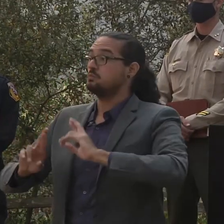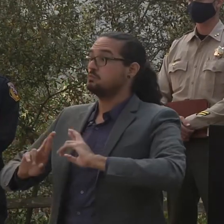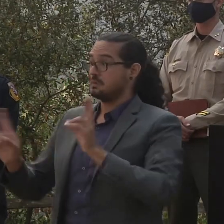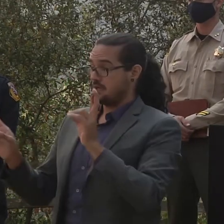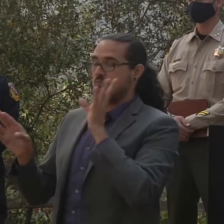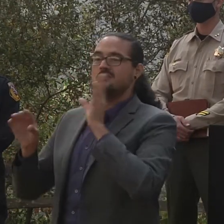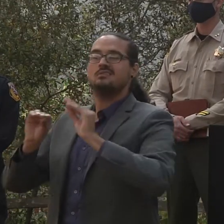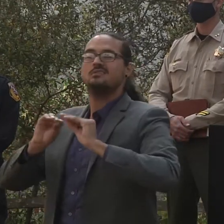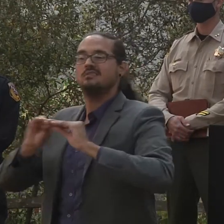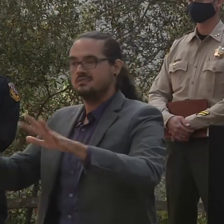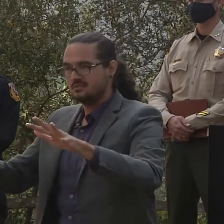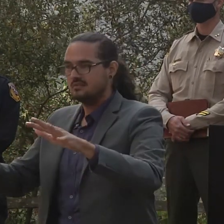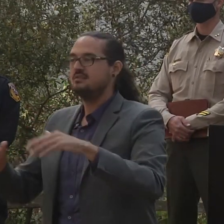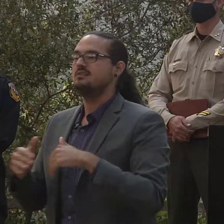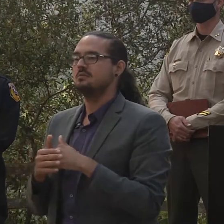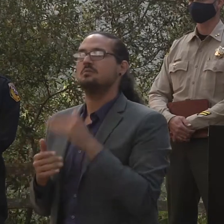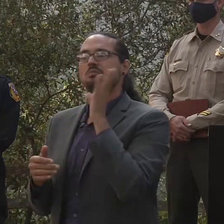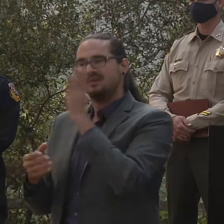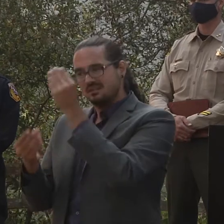you can get that information.